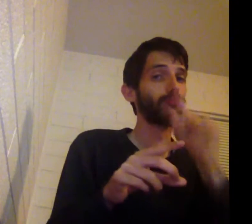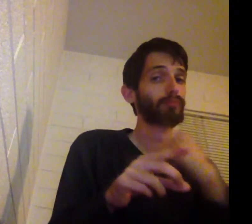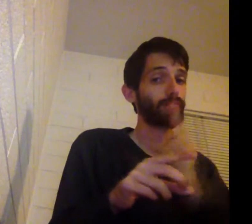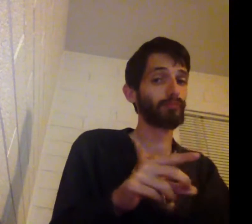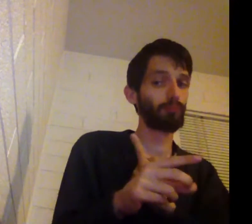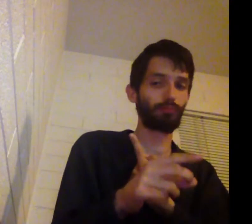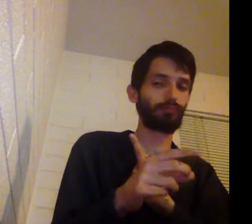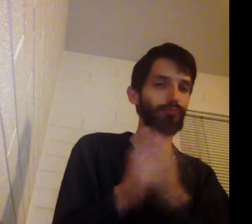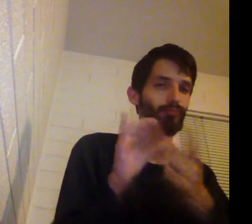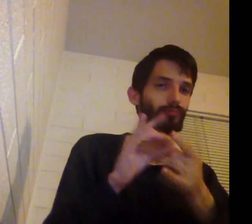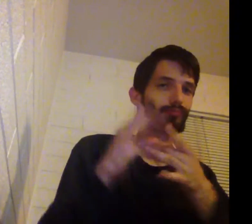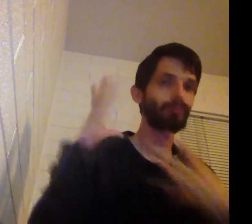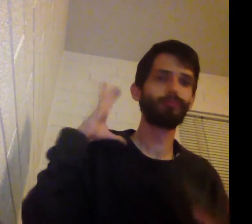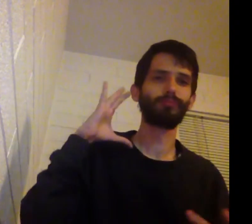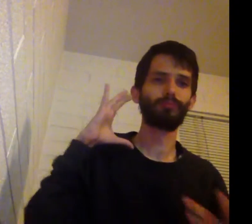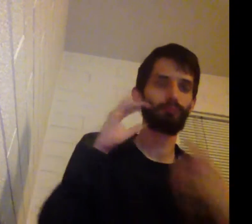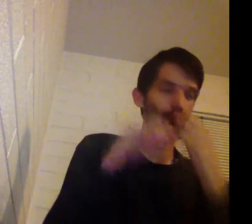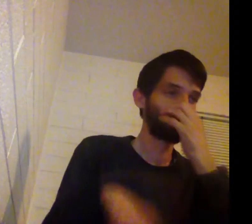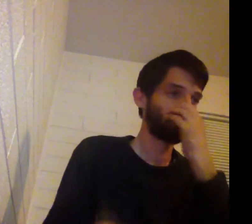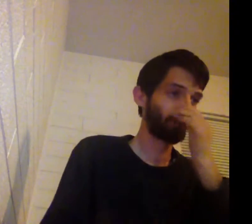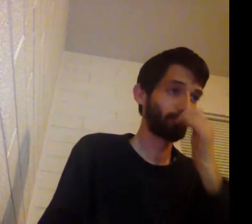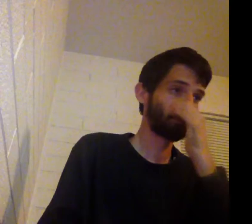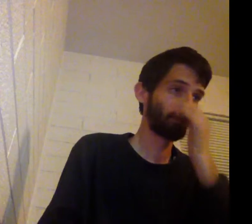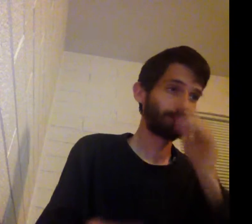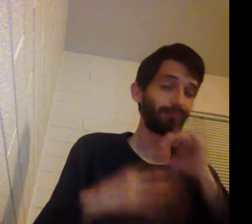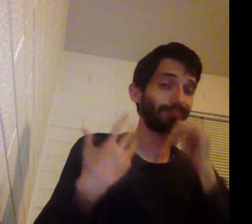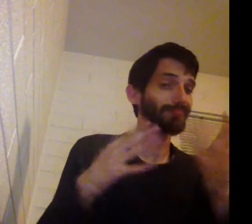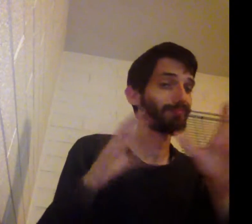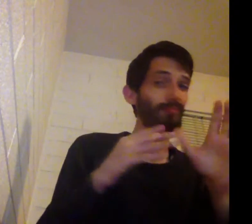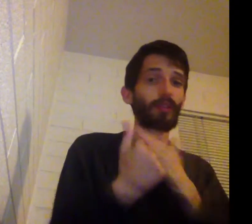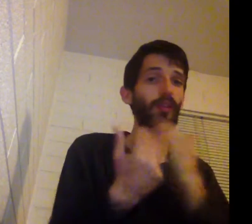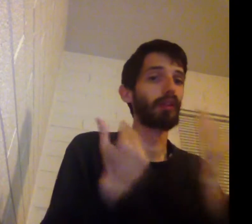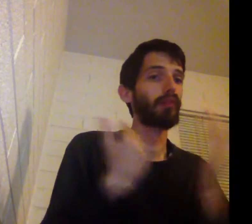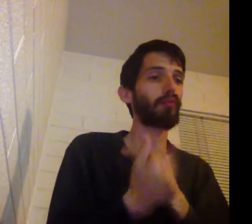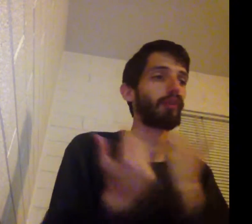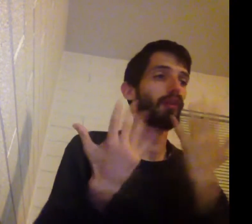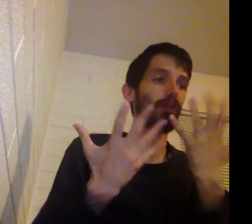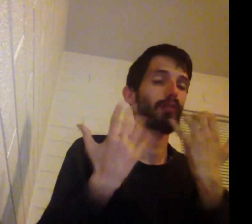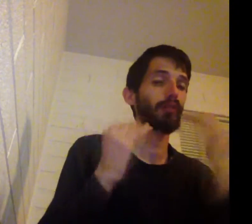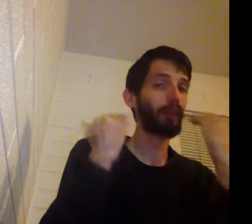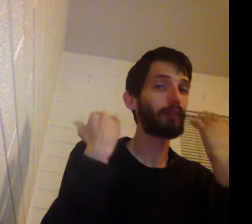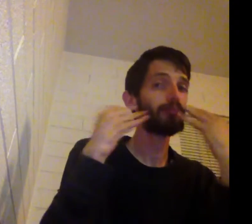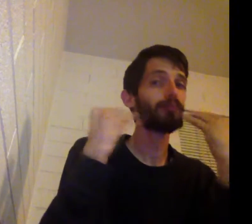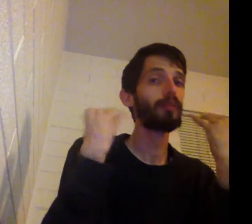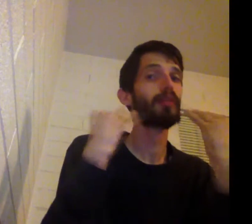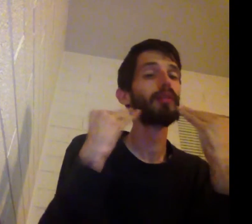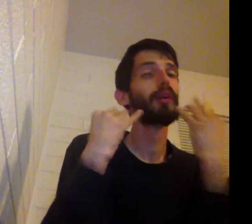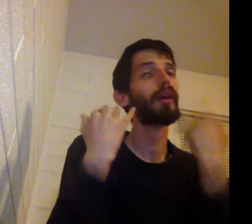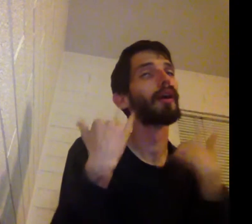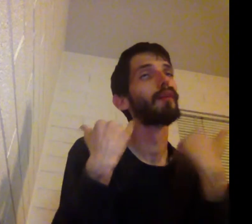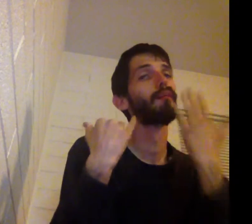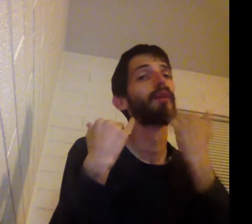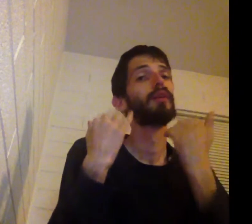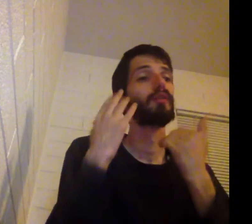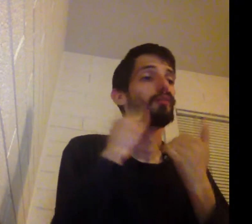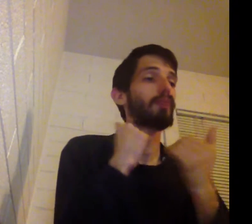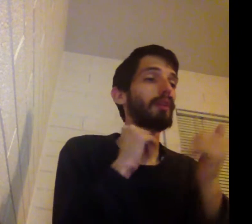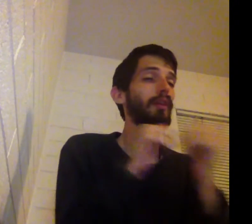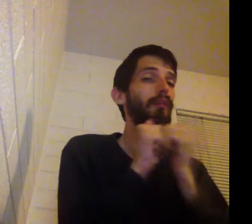Yeah, don't want easy, I want crazy Are you with me baby,